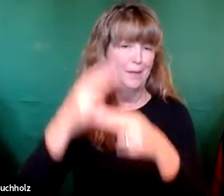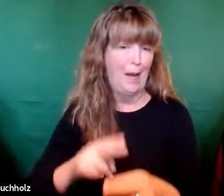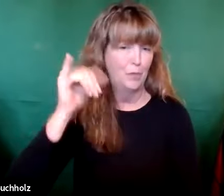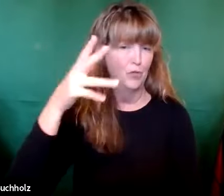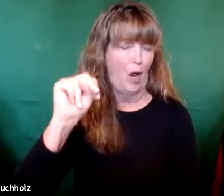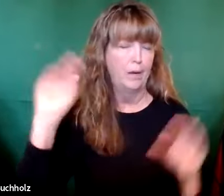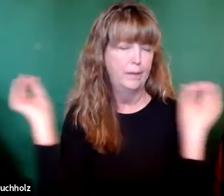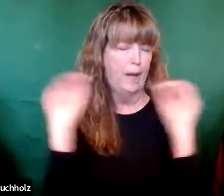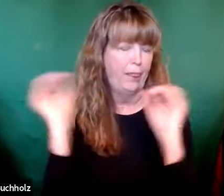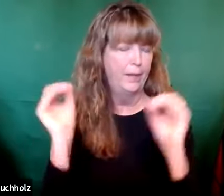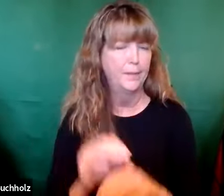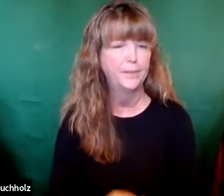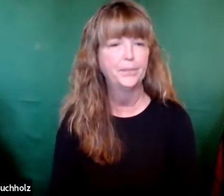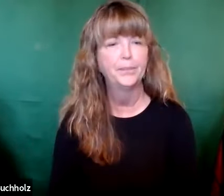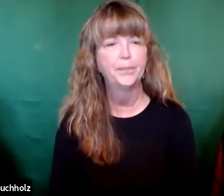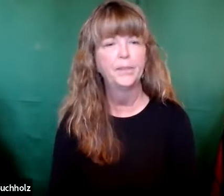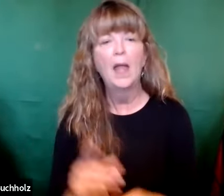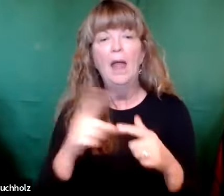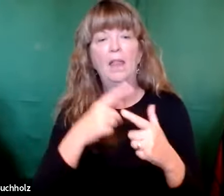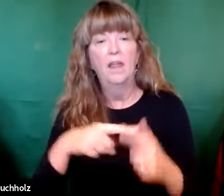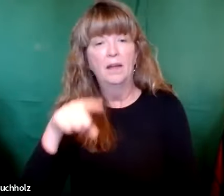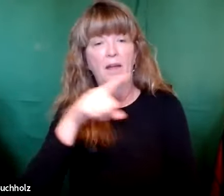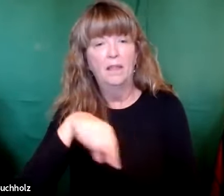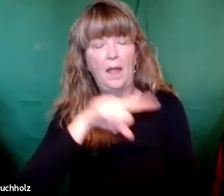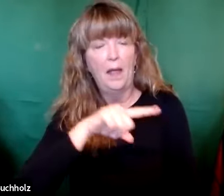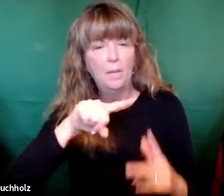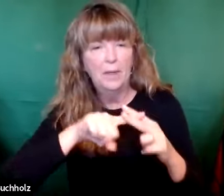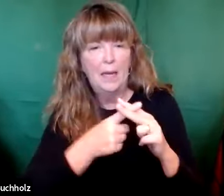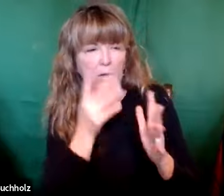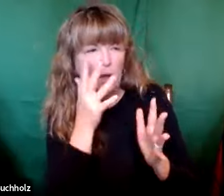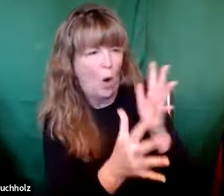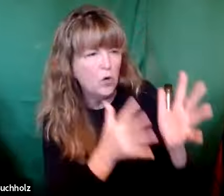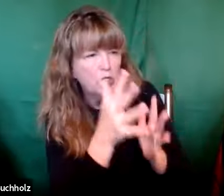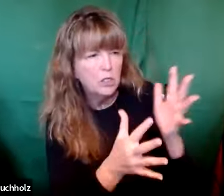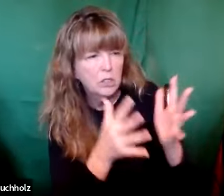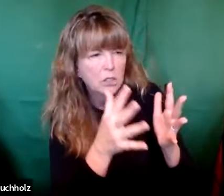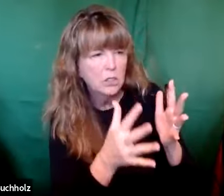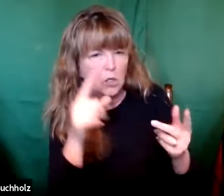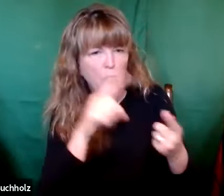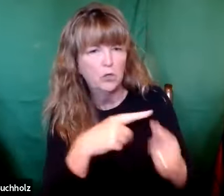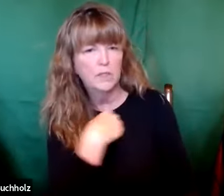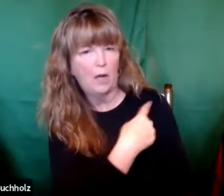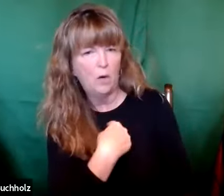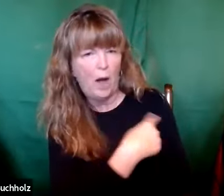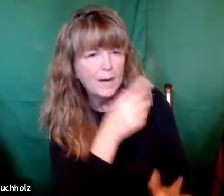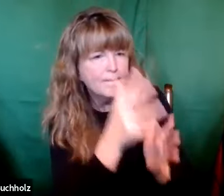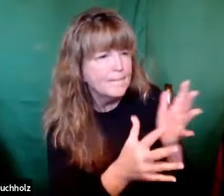there is no one among your relatives who has that name. Then they gestured to his father